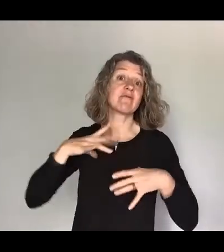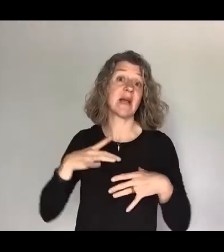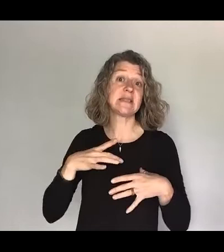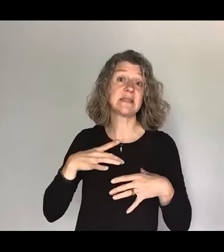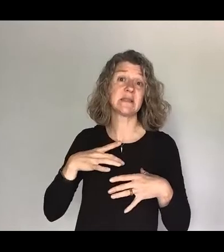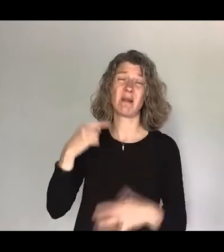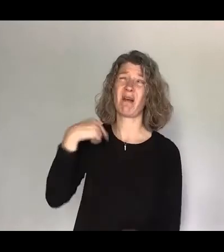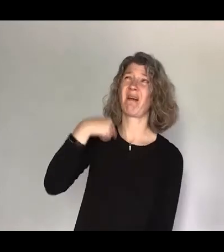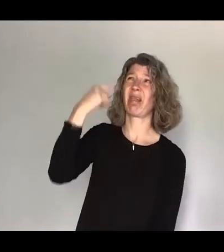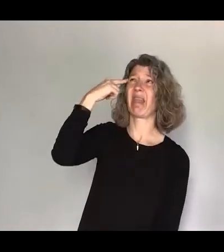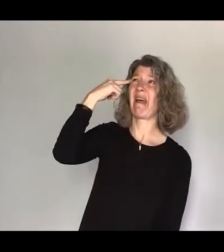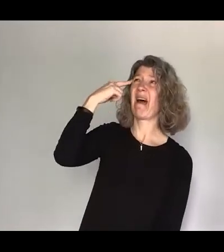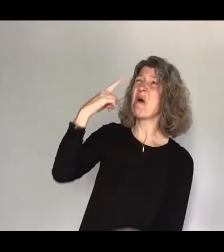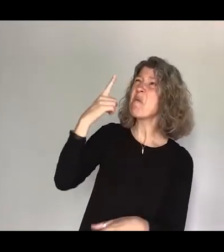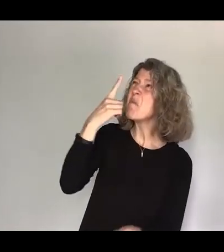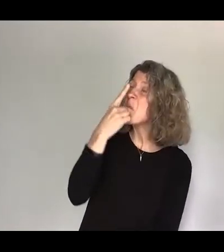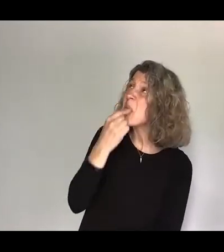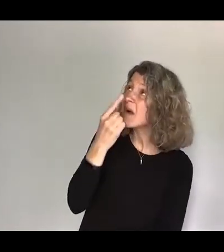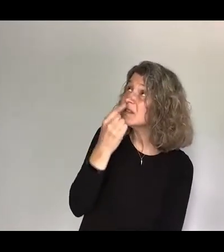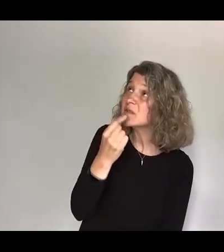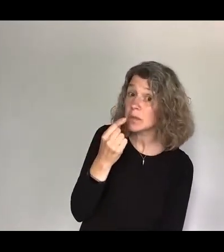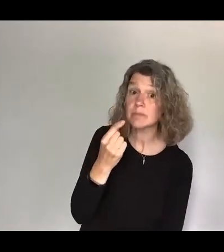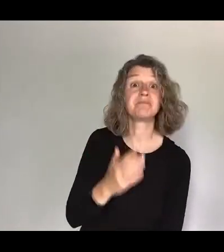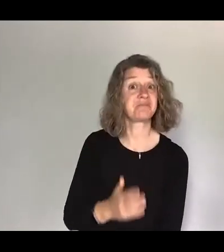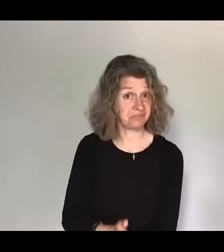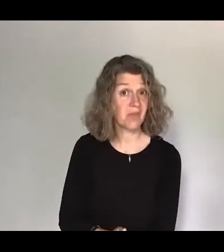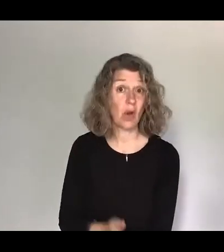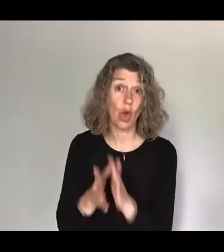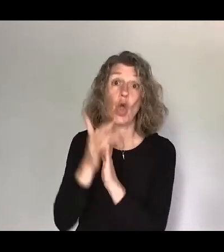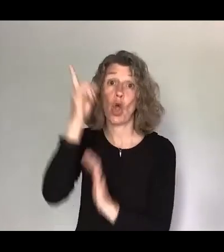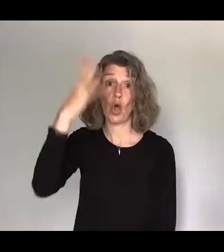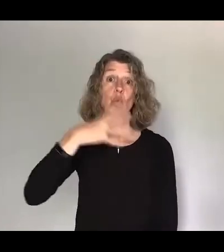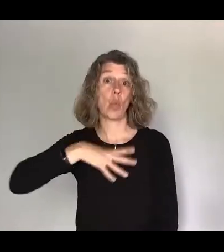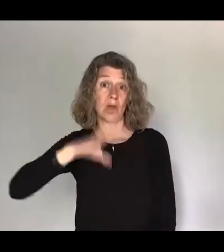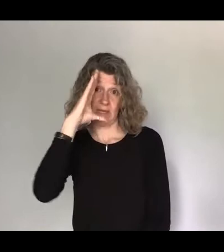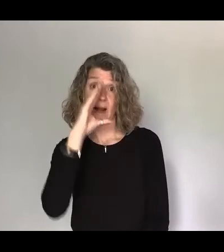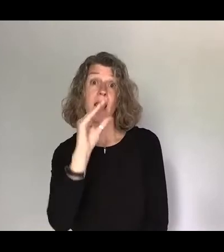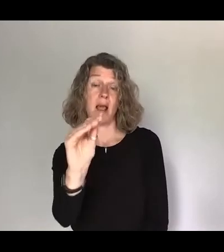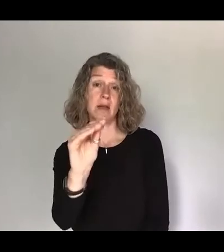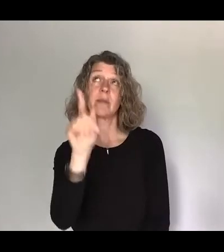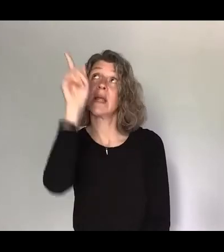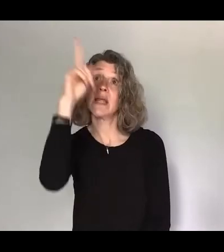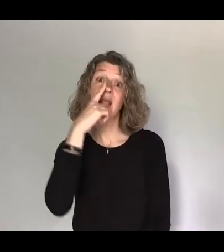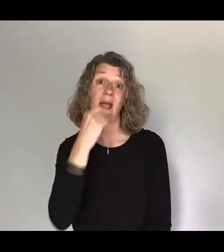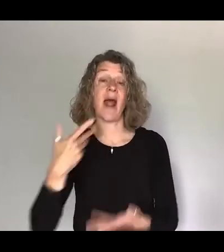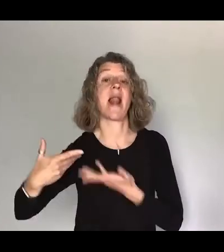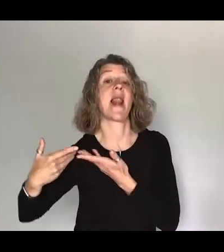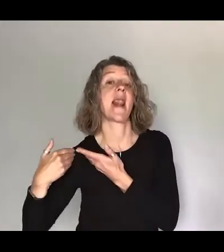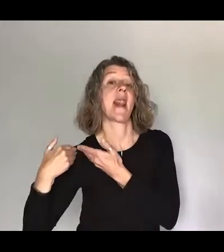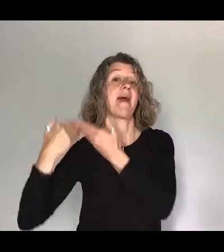today he wants to meet with you and show you that he can lift that burden off you if that's you please do come forward we have prayer team